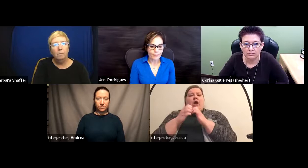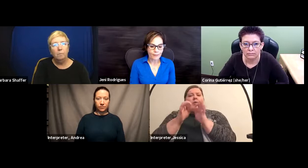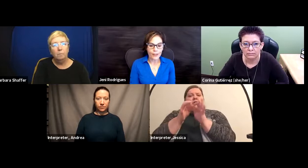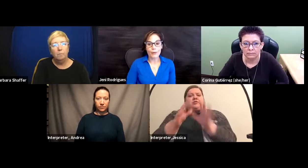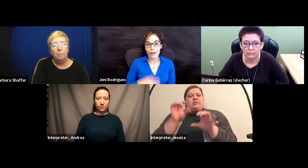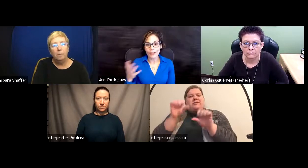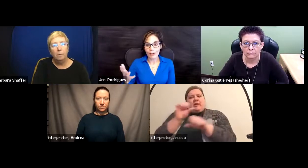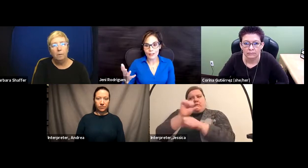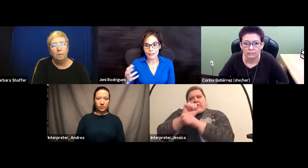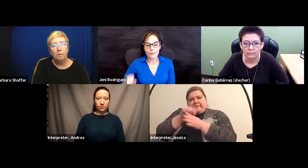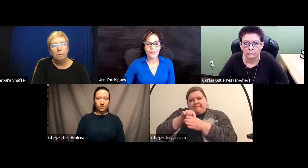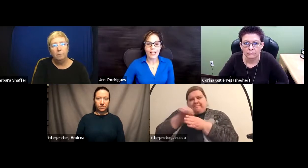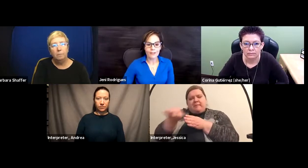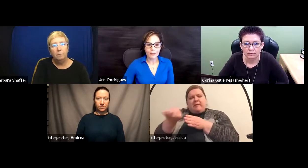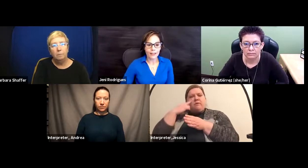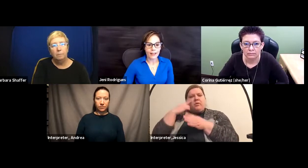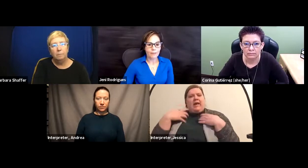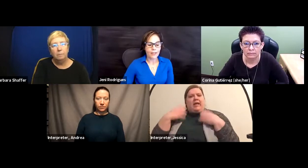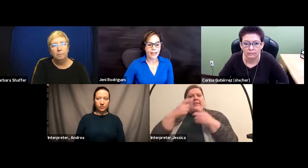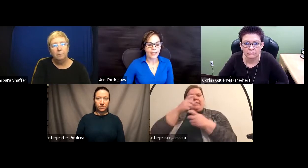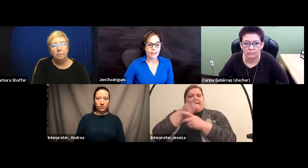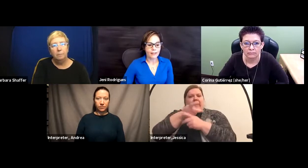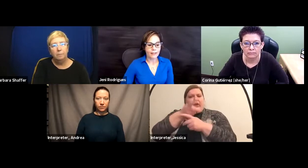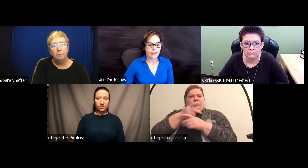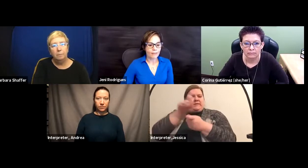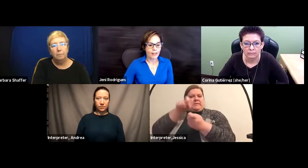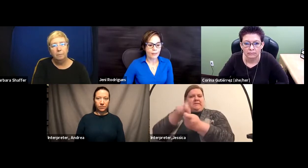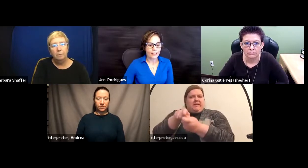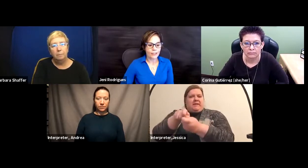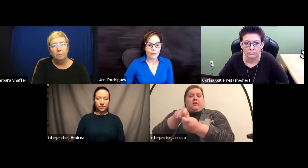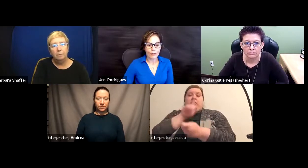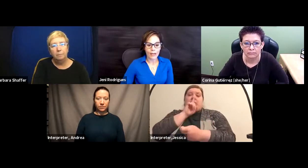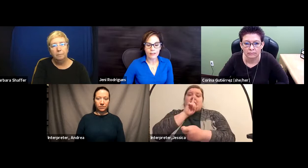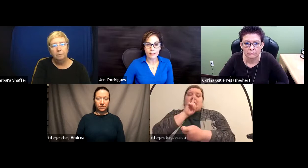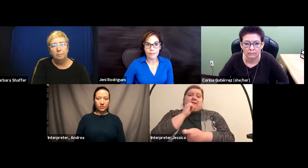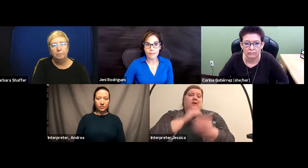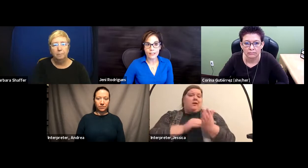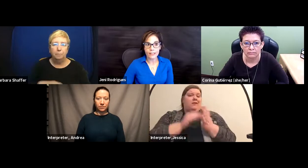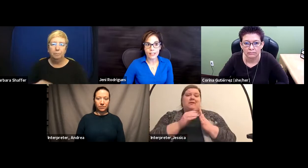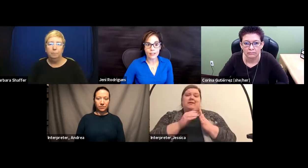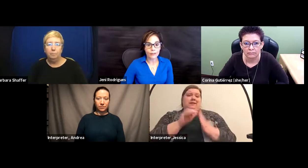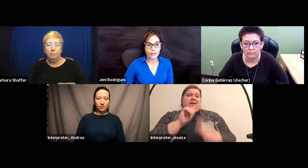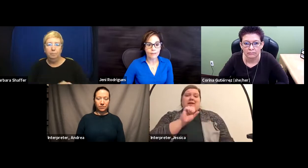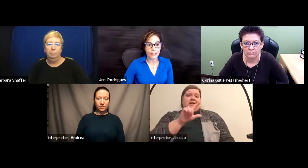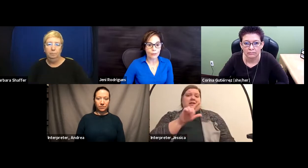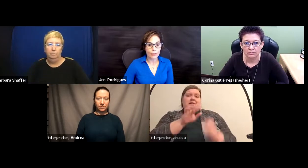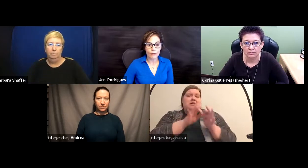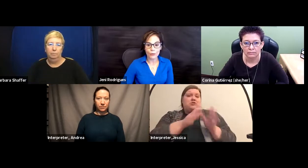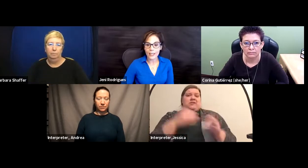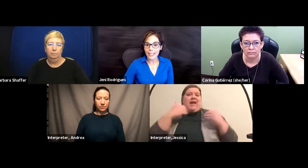Very rare in our field to have something like that. And I've been teaching for the past 10 years, interpreting for 20.